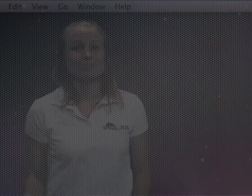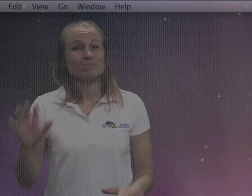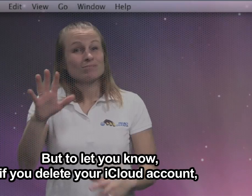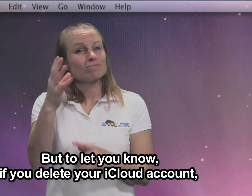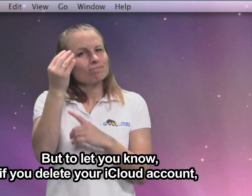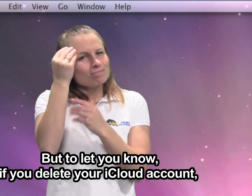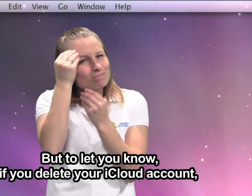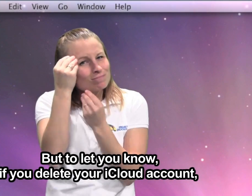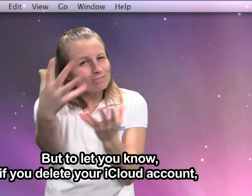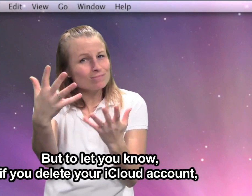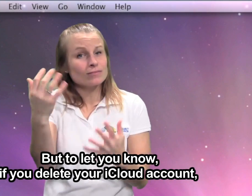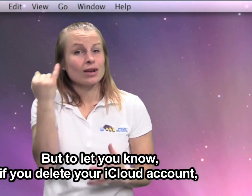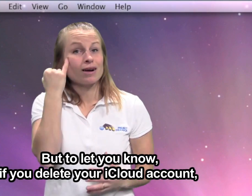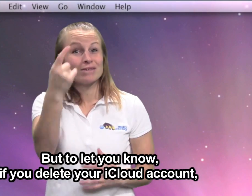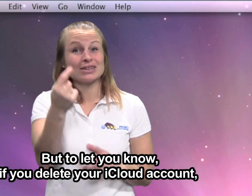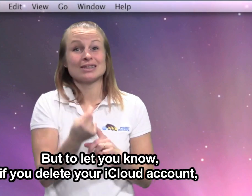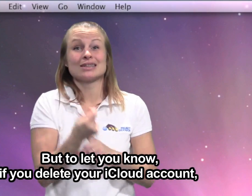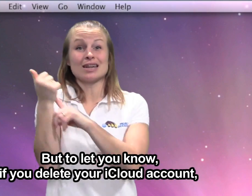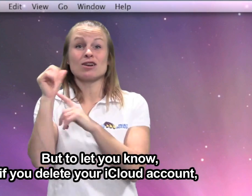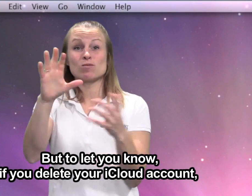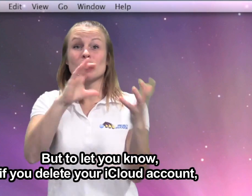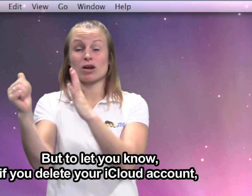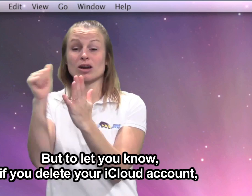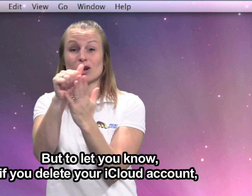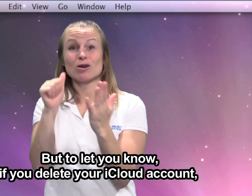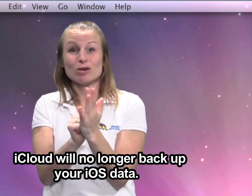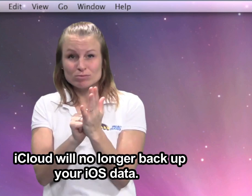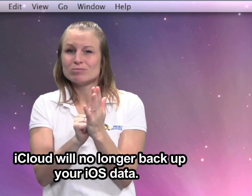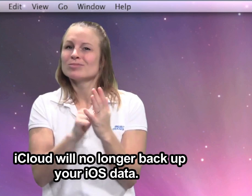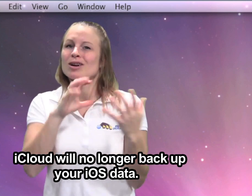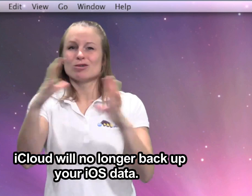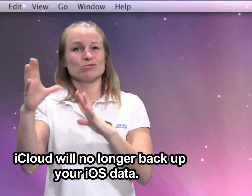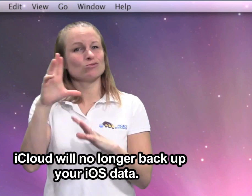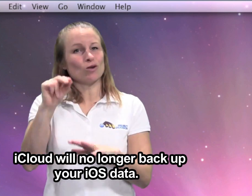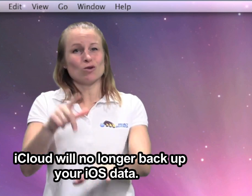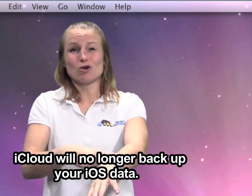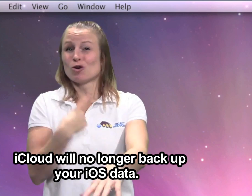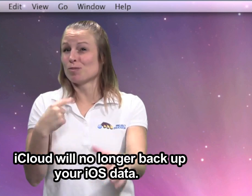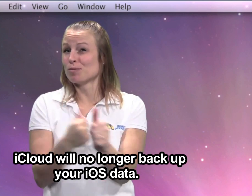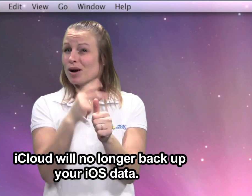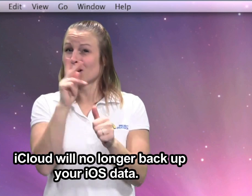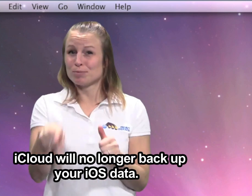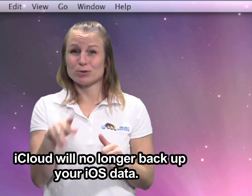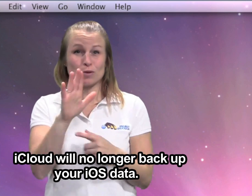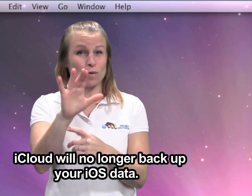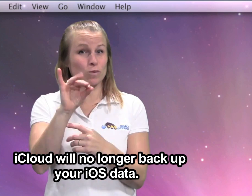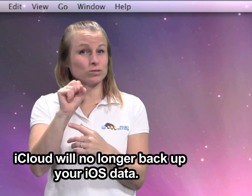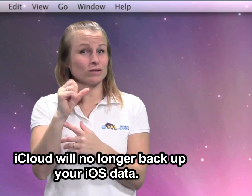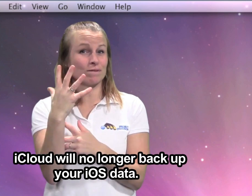But to let you know if you delete your iCloud account iCloud will no longer backup your iOS data.